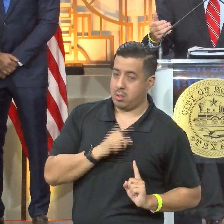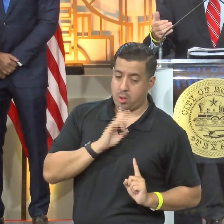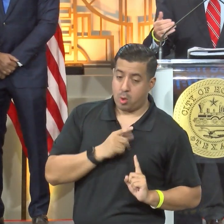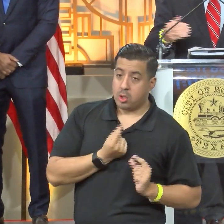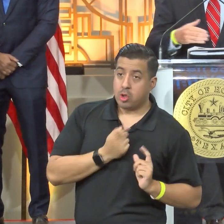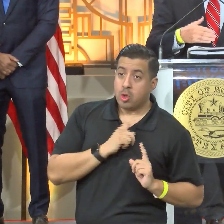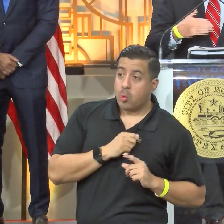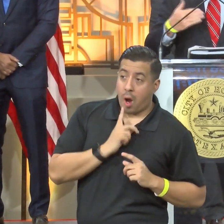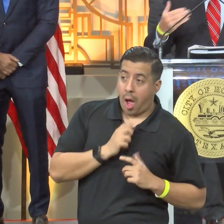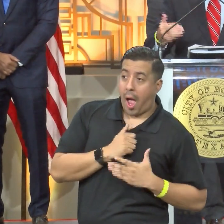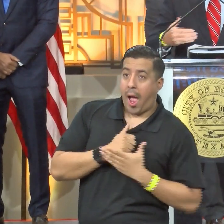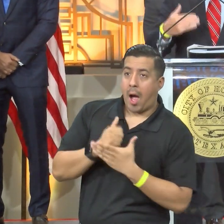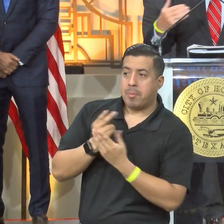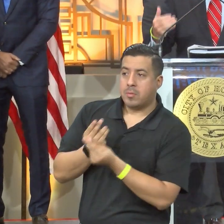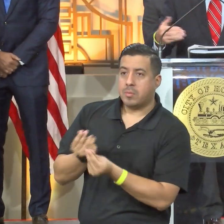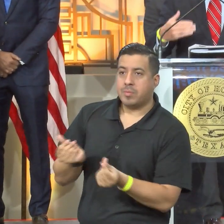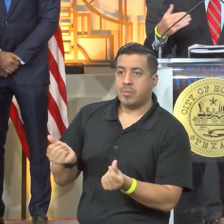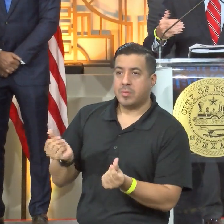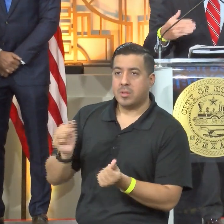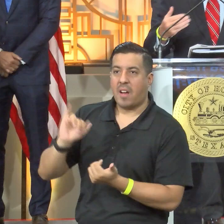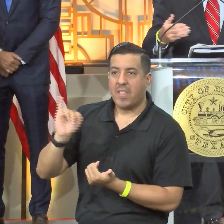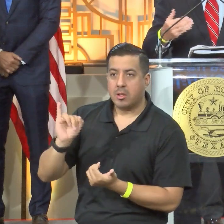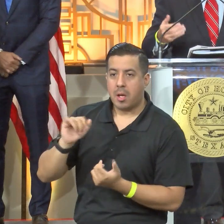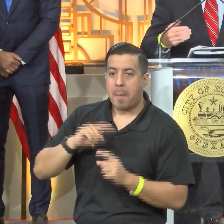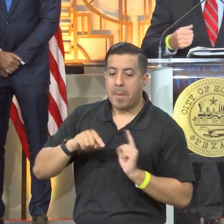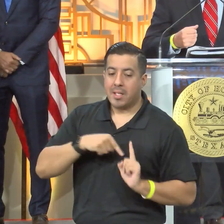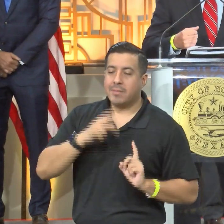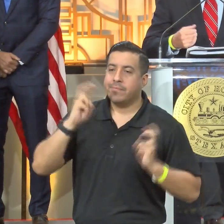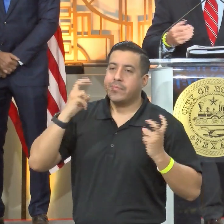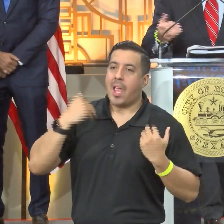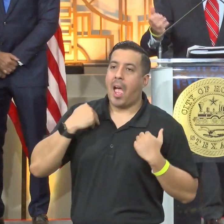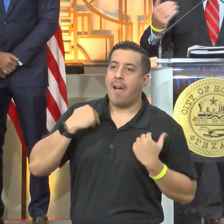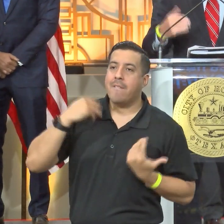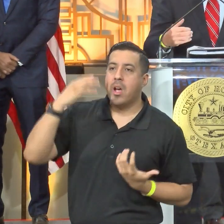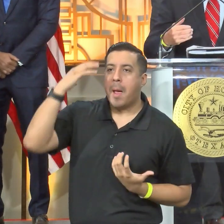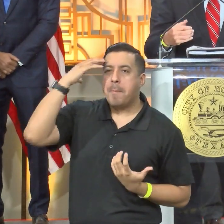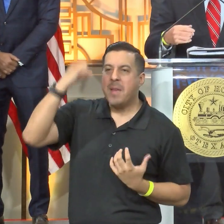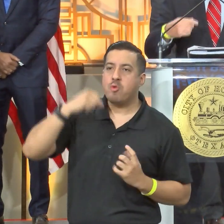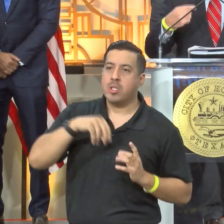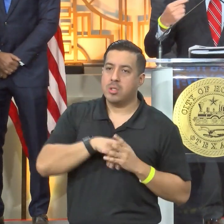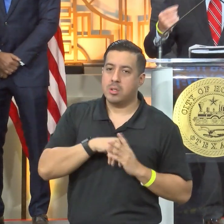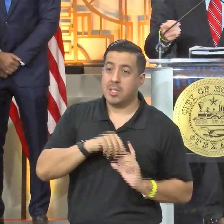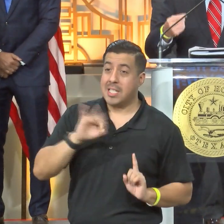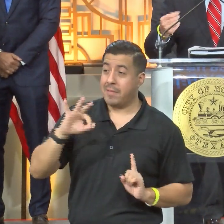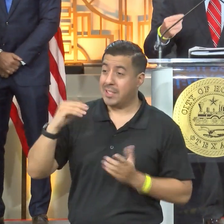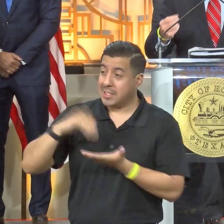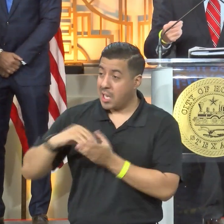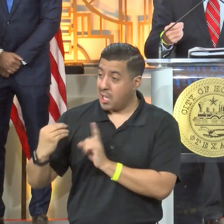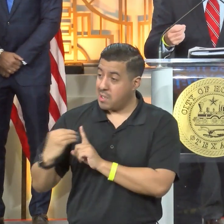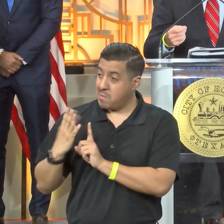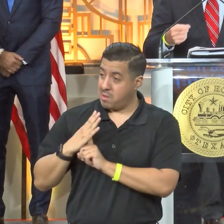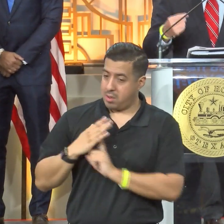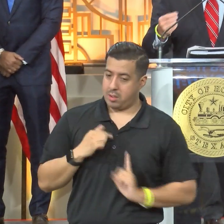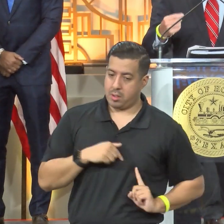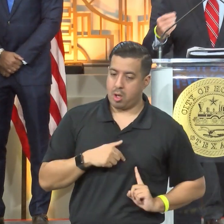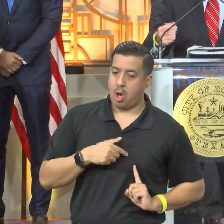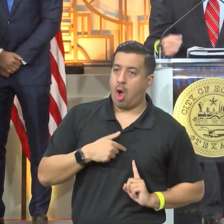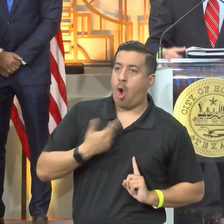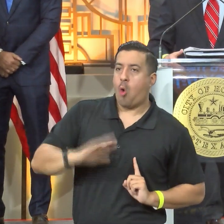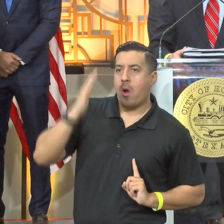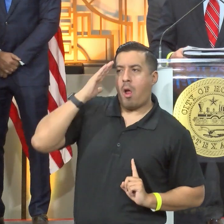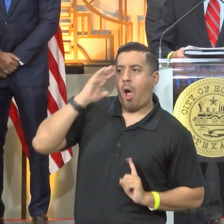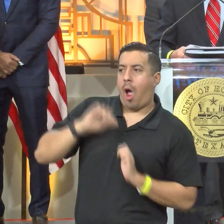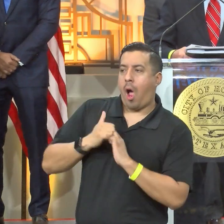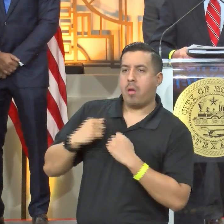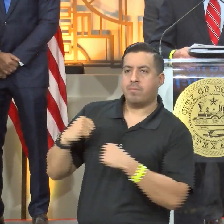get rid of the infection but then it's also sort of like an immune system memory so that if you get exposed to that again there will be some antibodies around hopefully to get